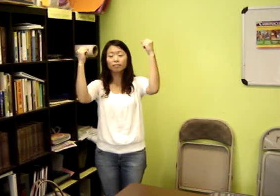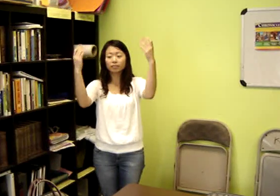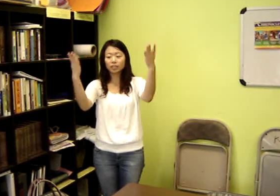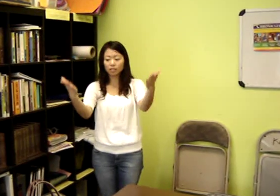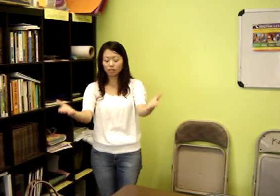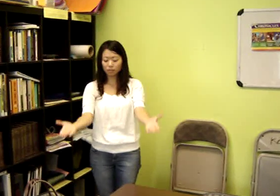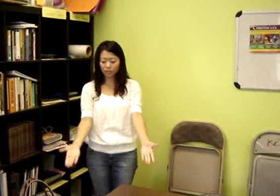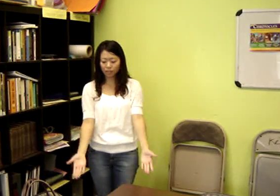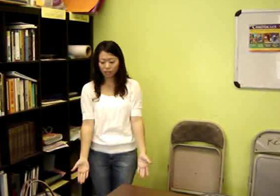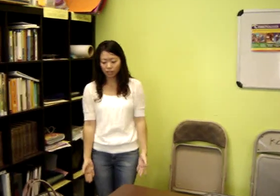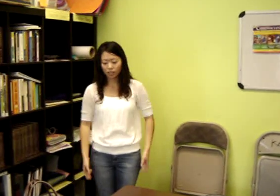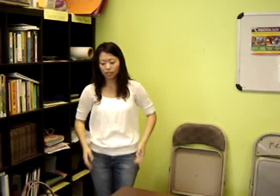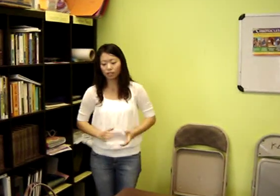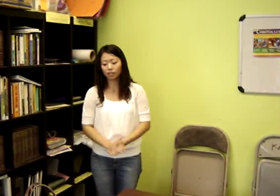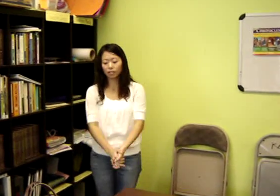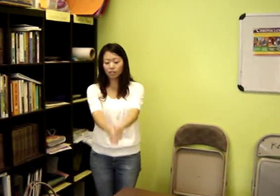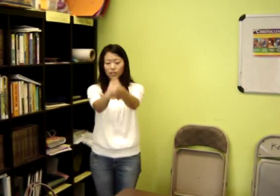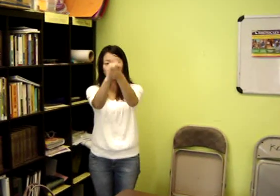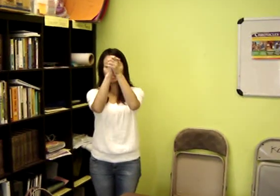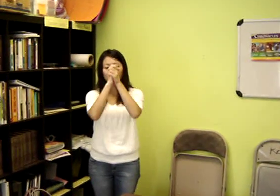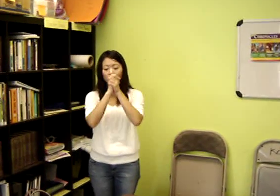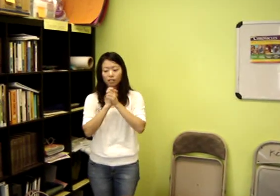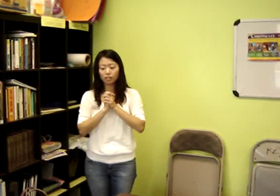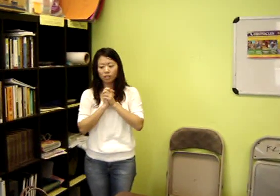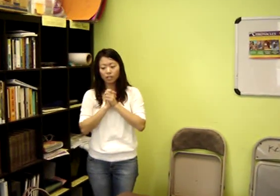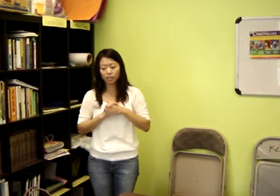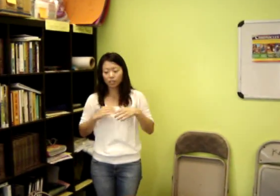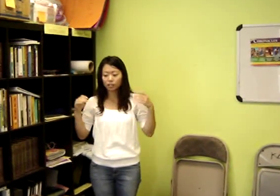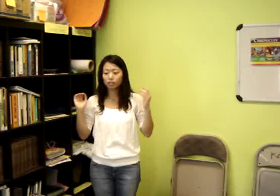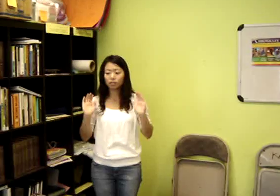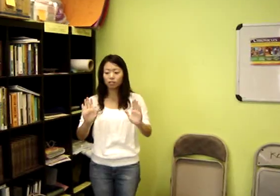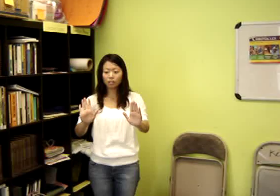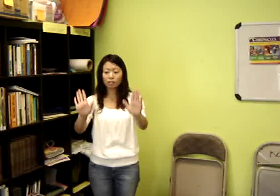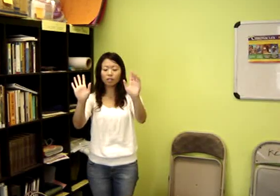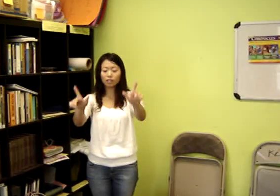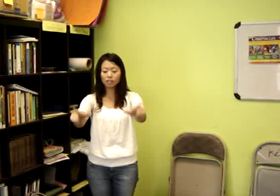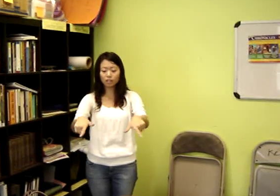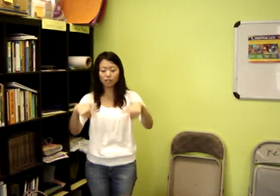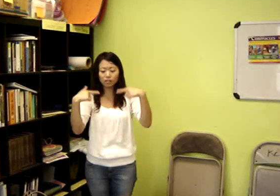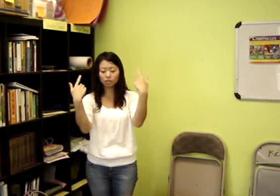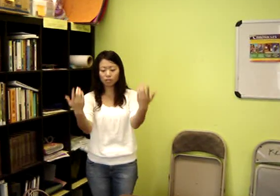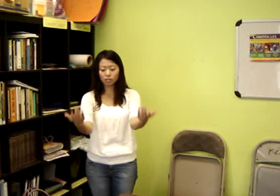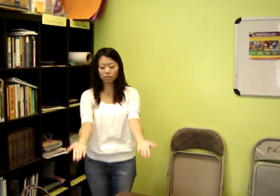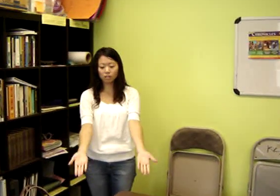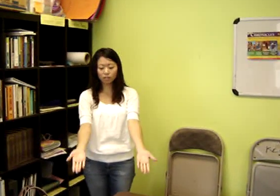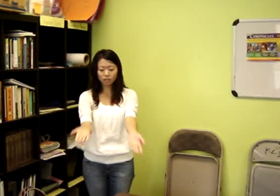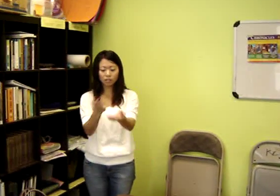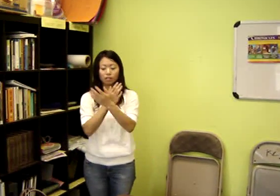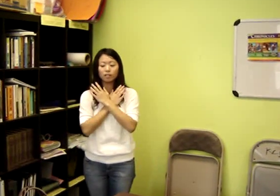someone I can count on, cause you get your life to show your